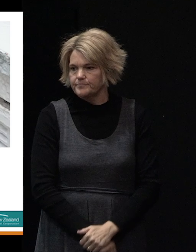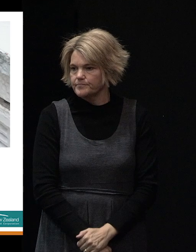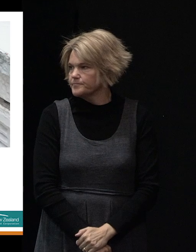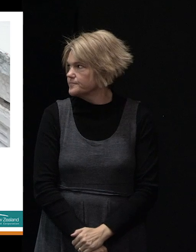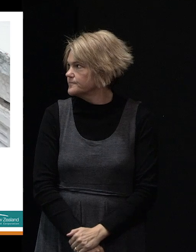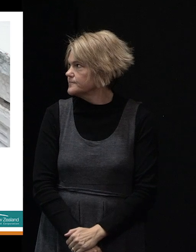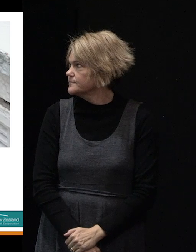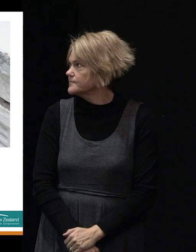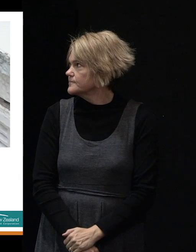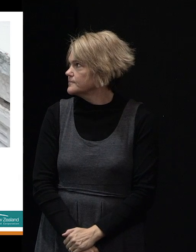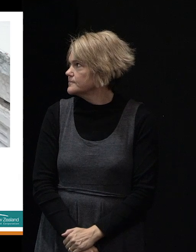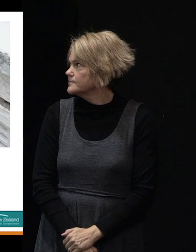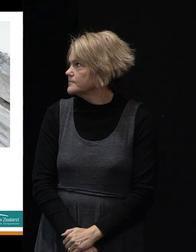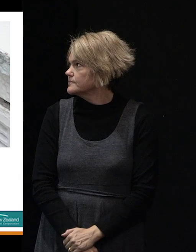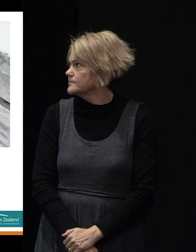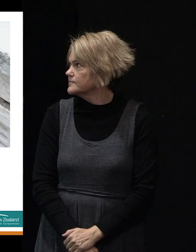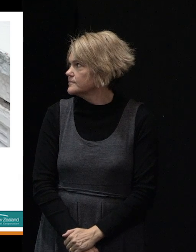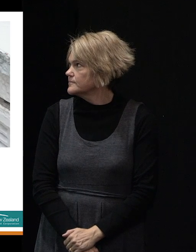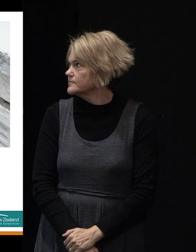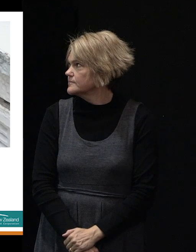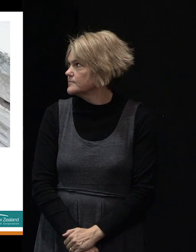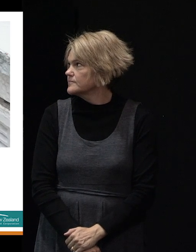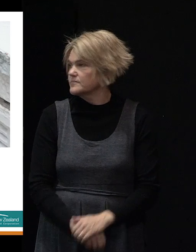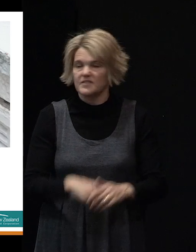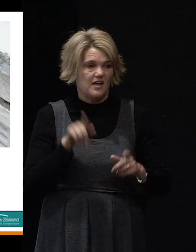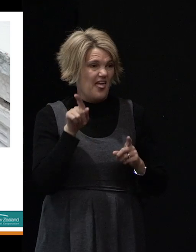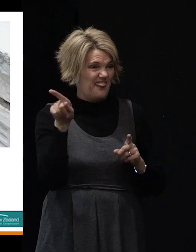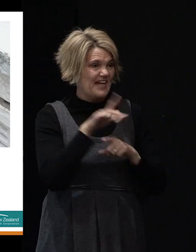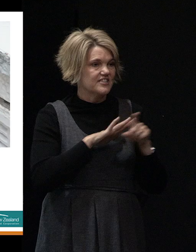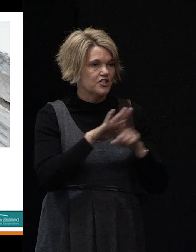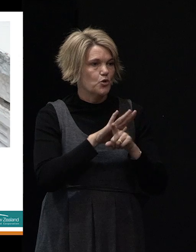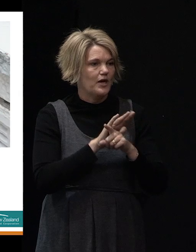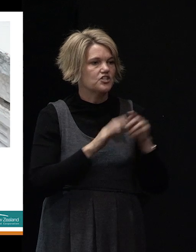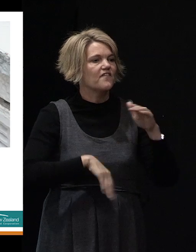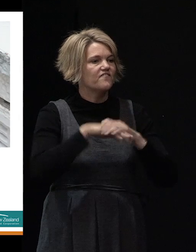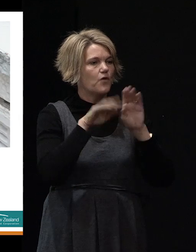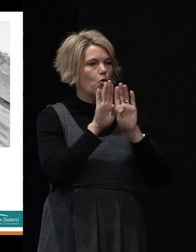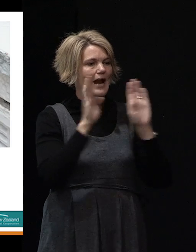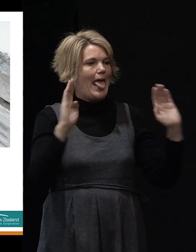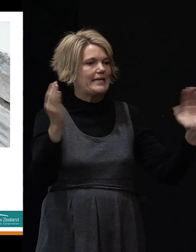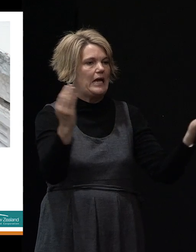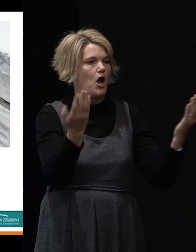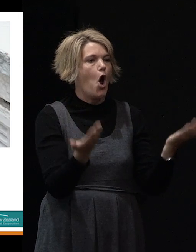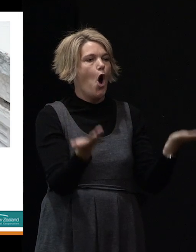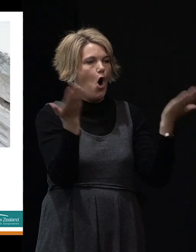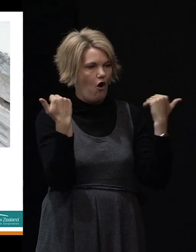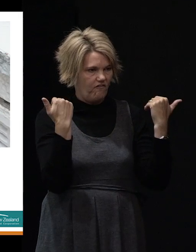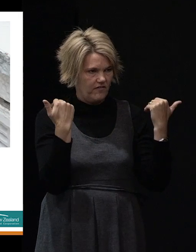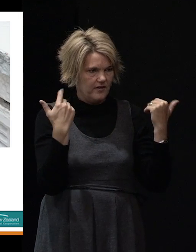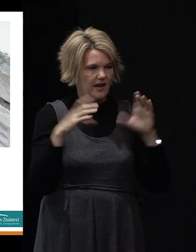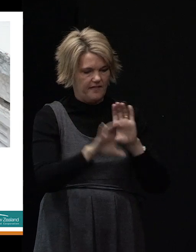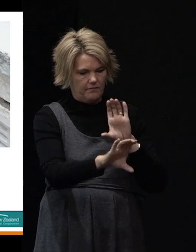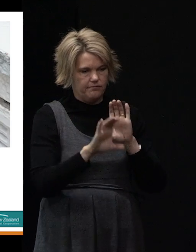horizontally. So in that case the cladding is going to have to come off and be put back on, but put back on obviously straight and